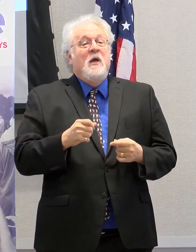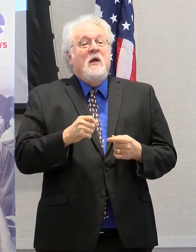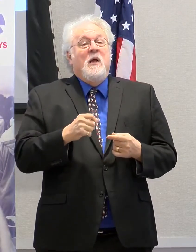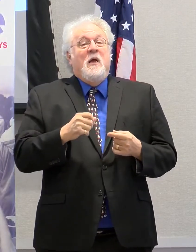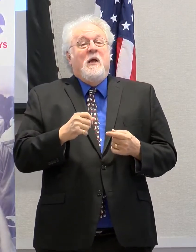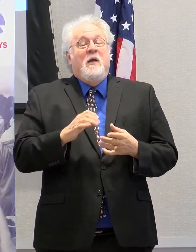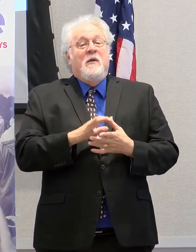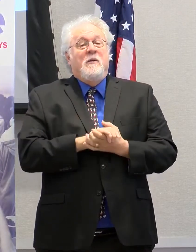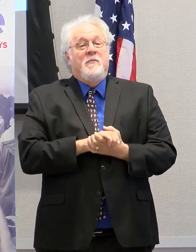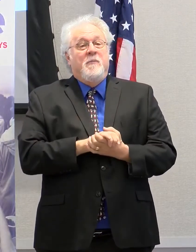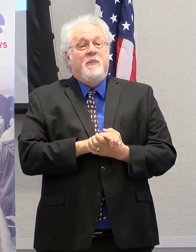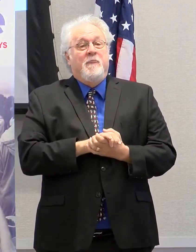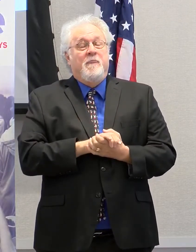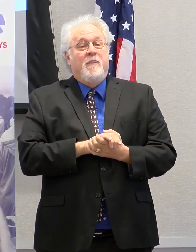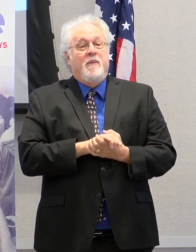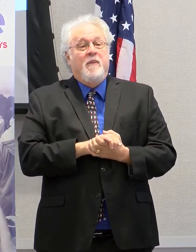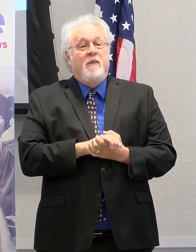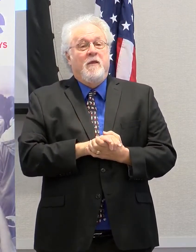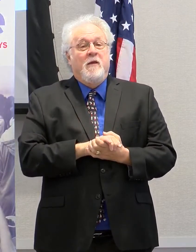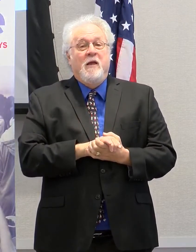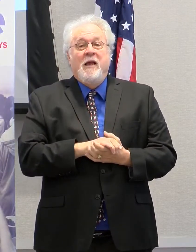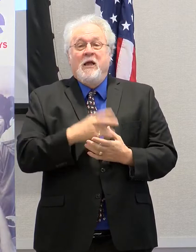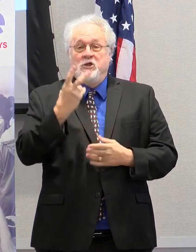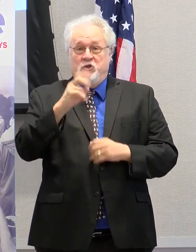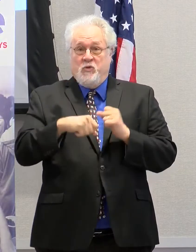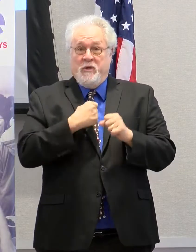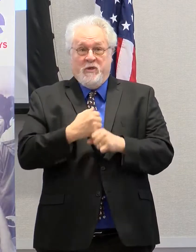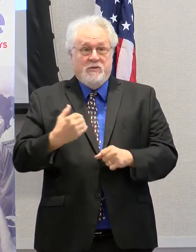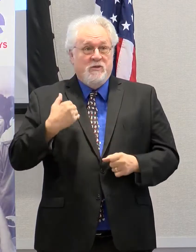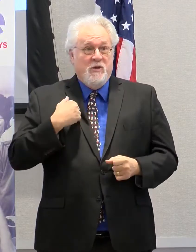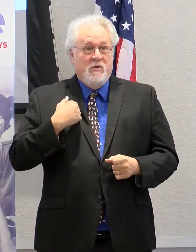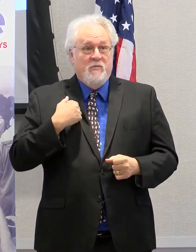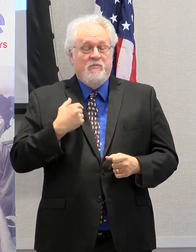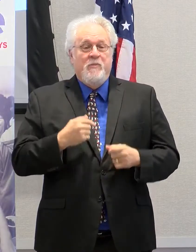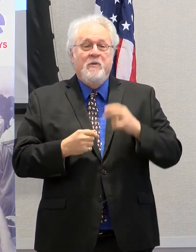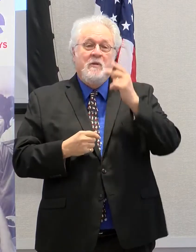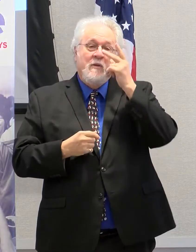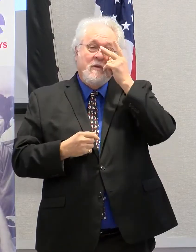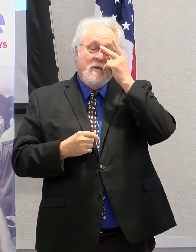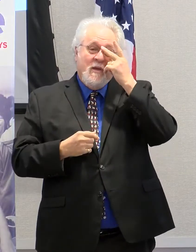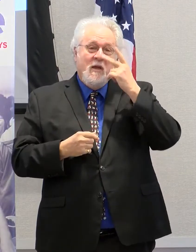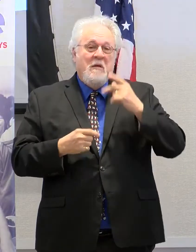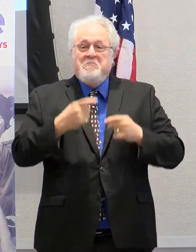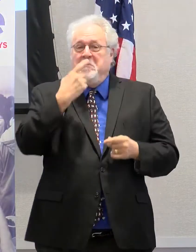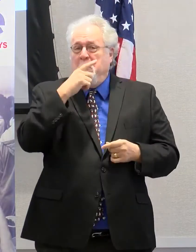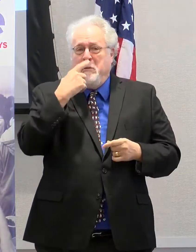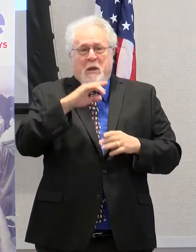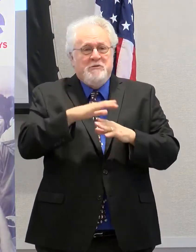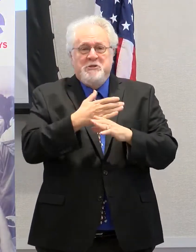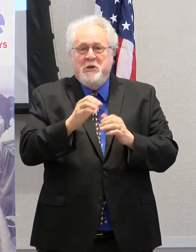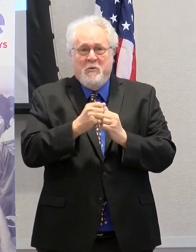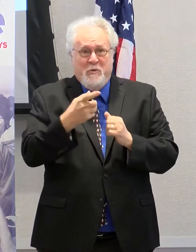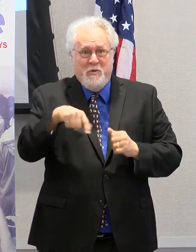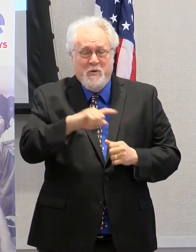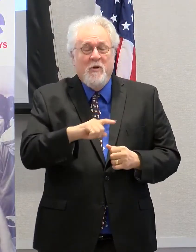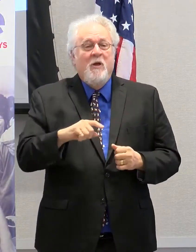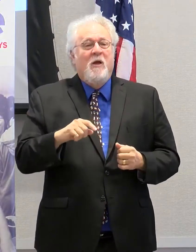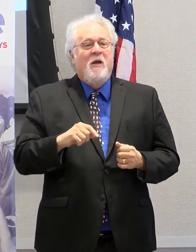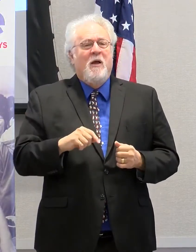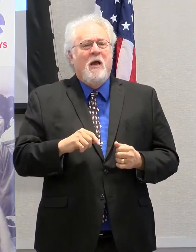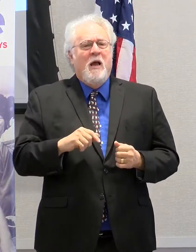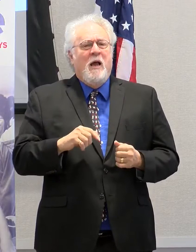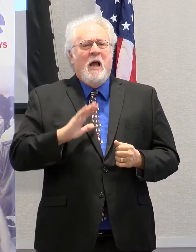this, two years ago, I don't mind sharing with you that